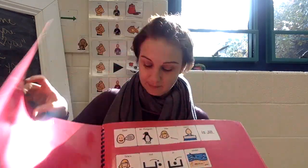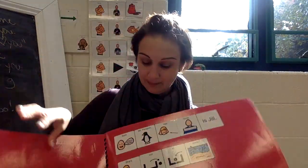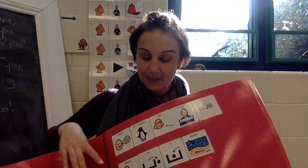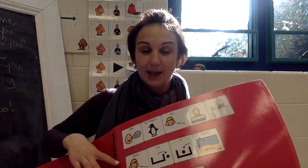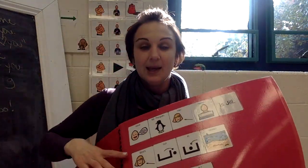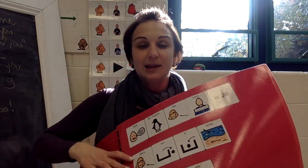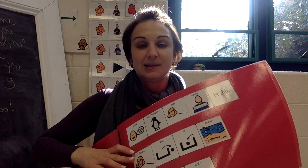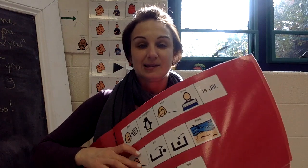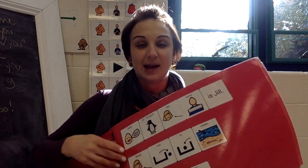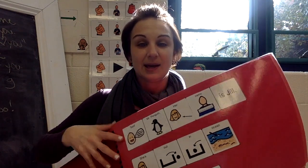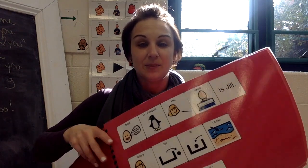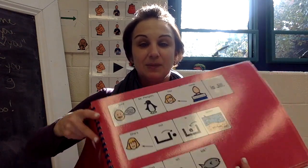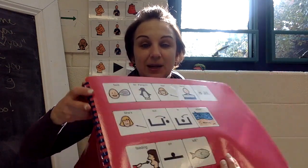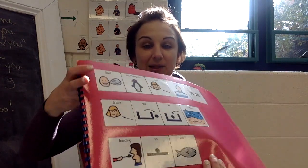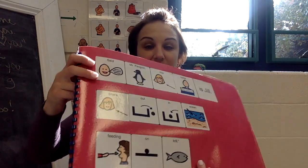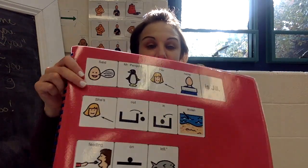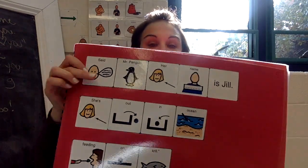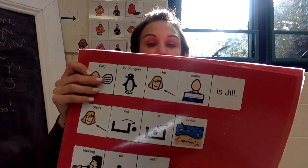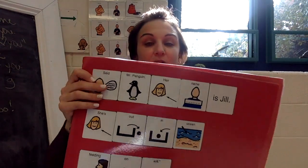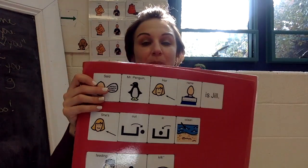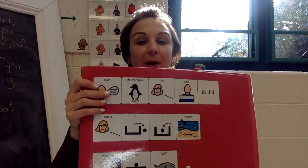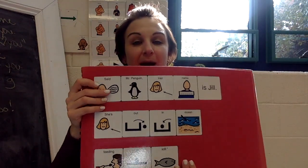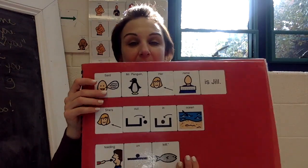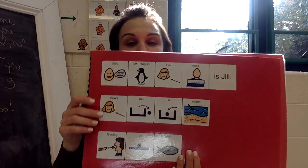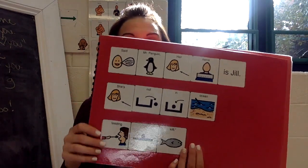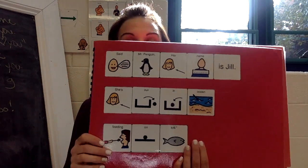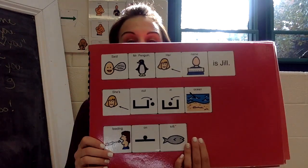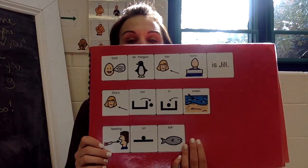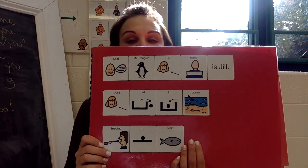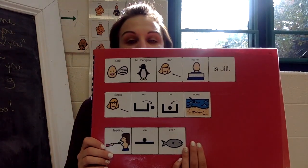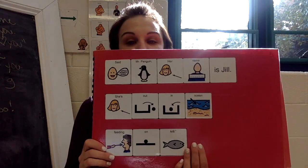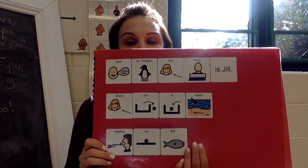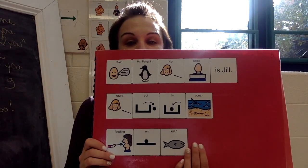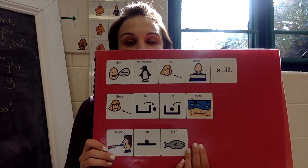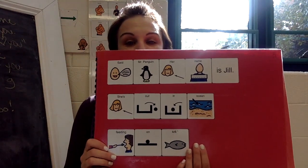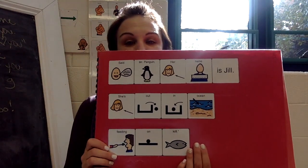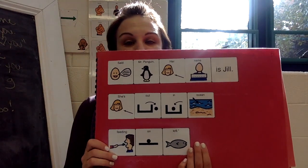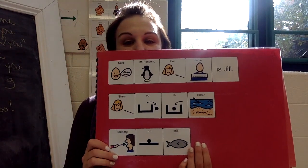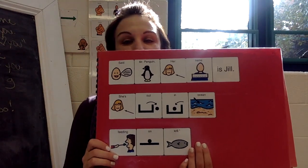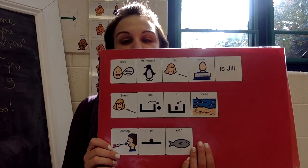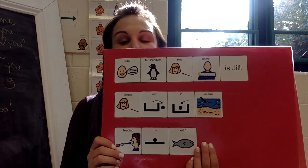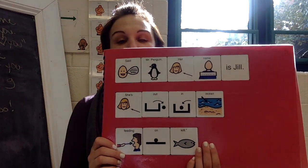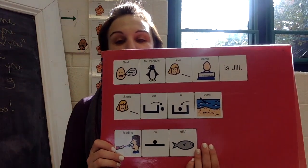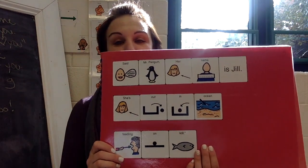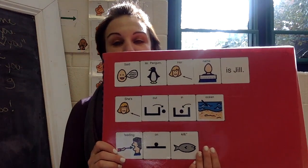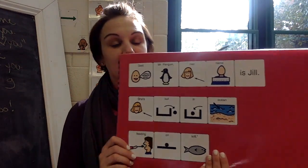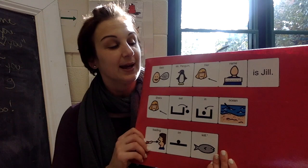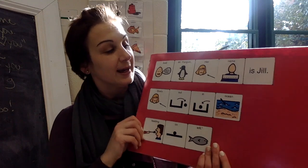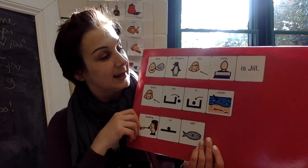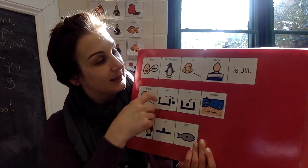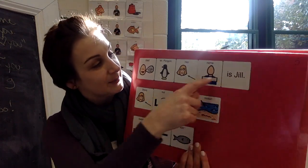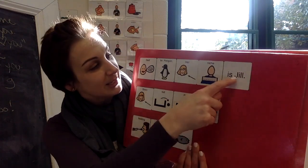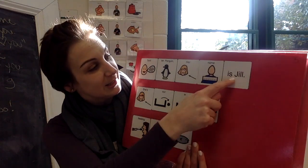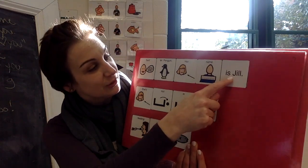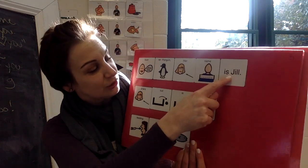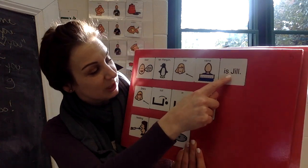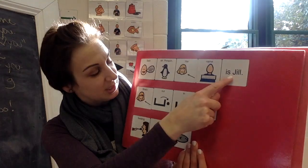Said Mr. Penguin, her name is Jill,